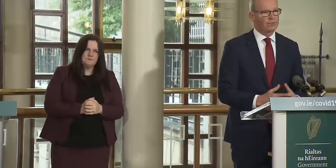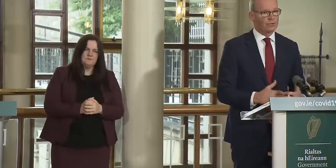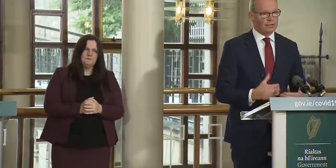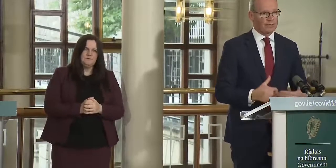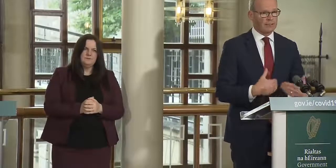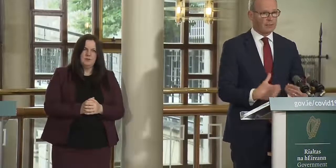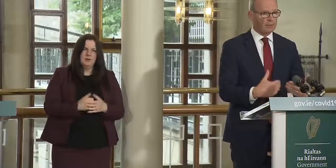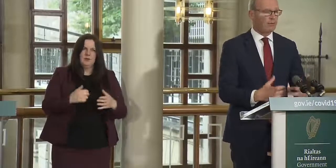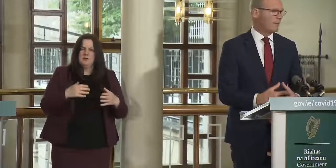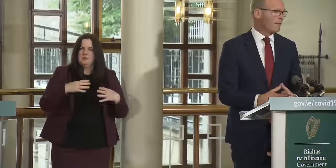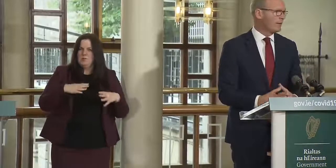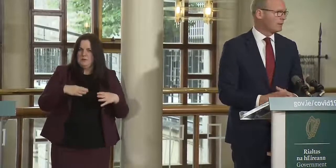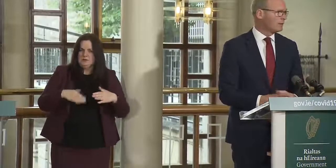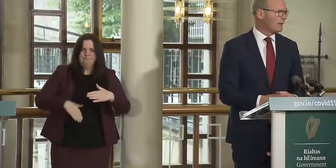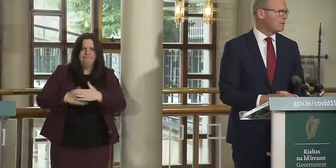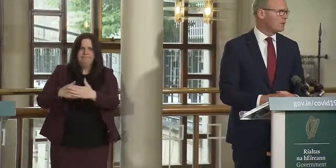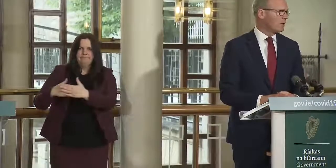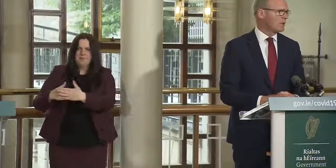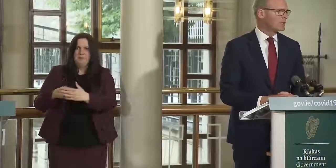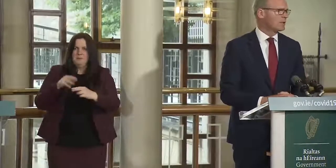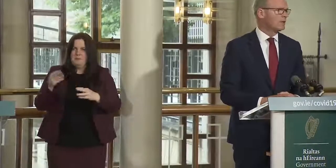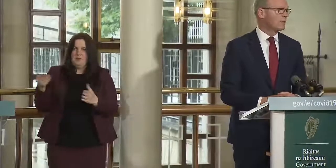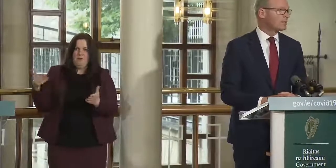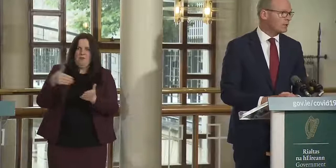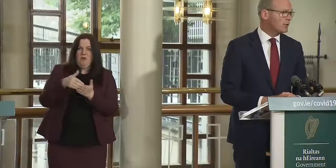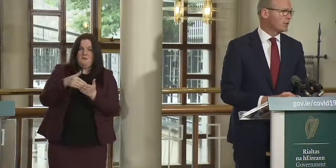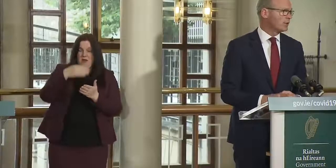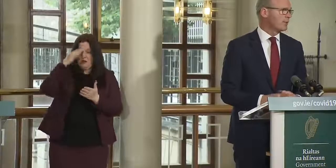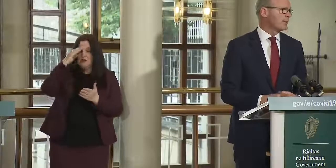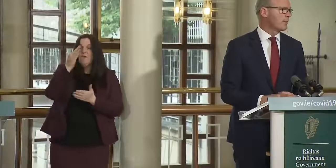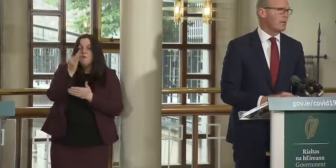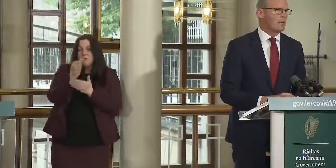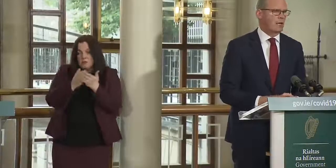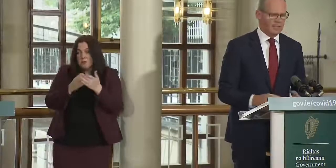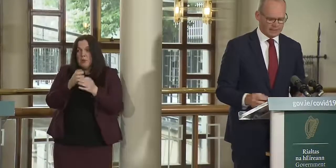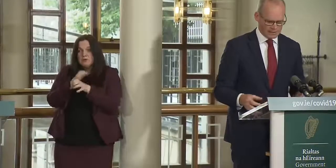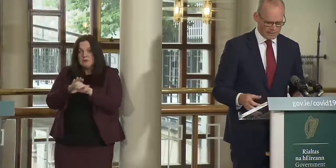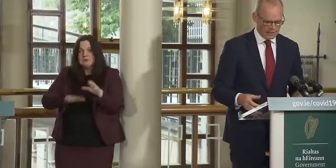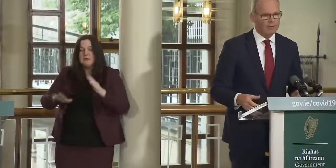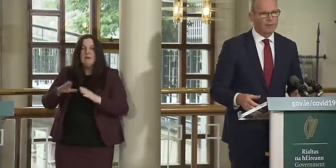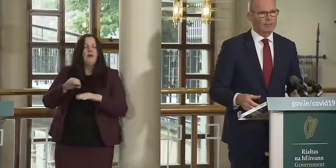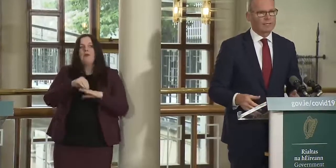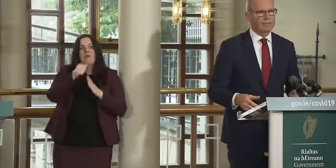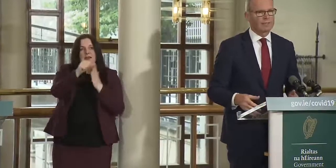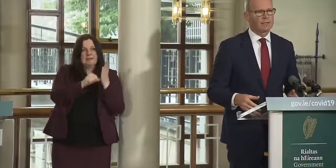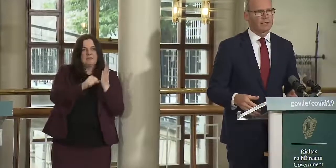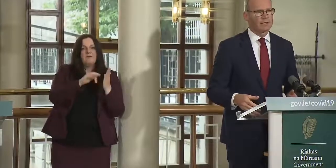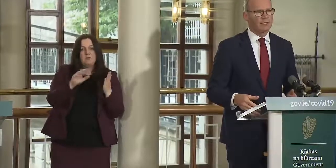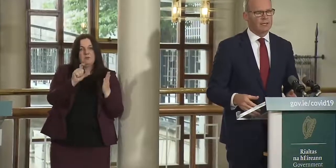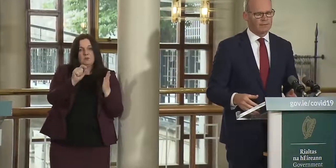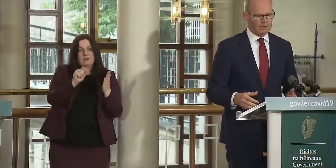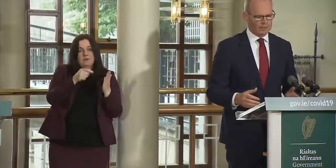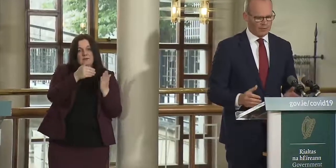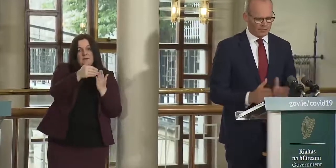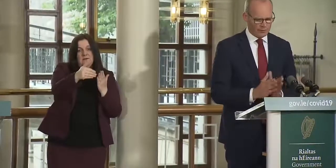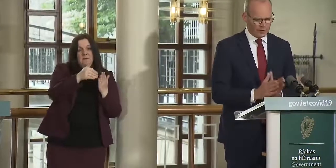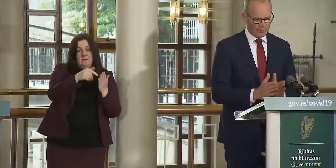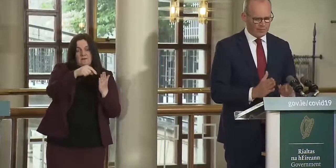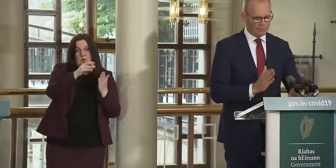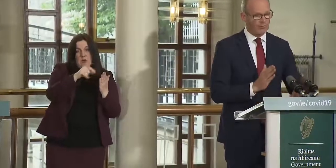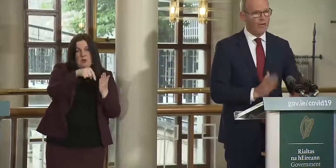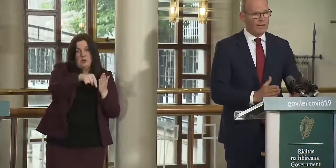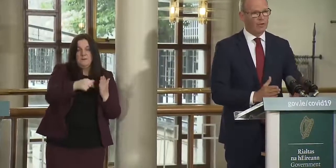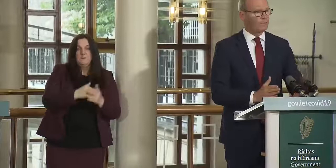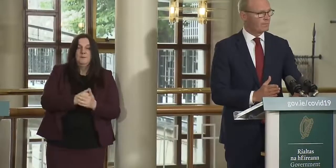not restricting people when they travel to ireland from certain countries that may be on a list from the 20th of this month